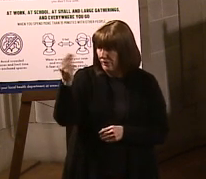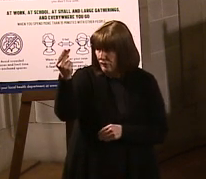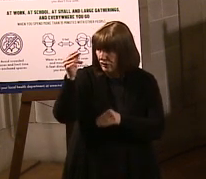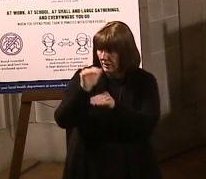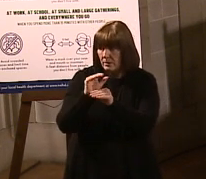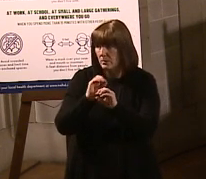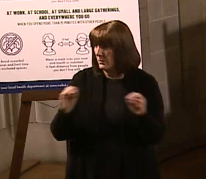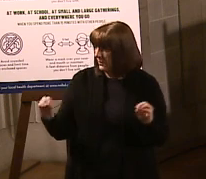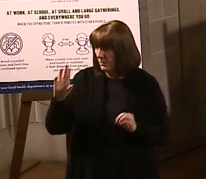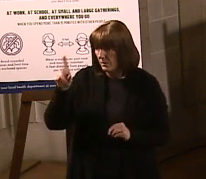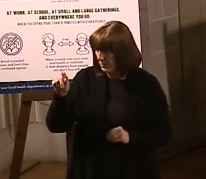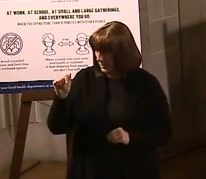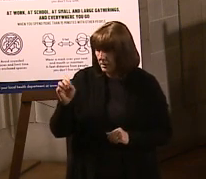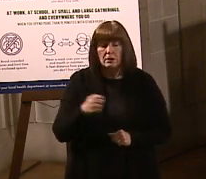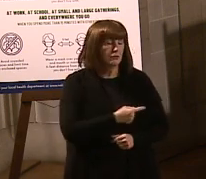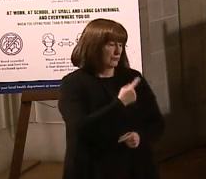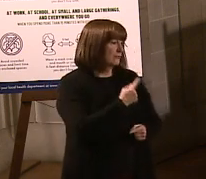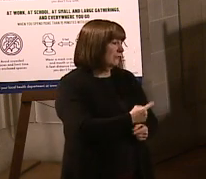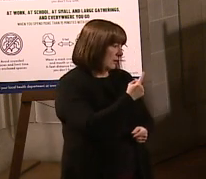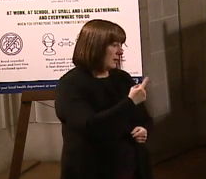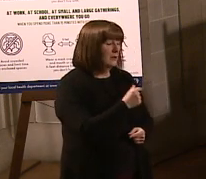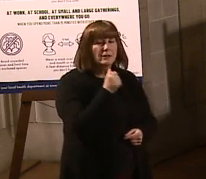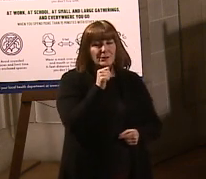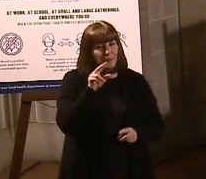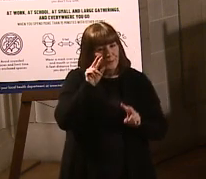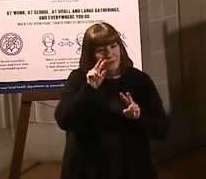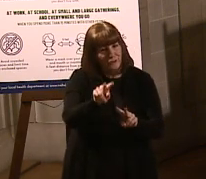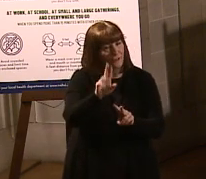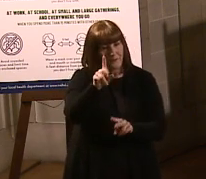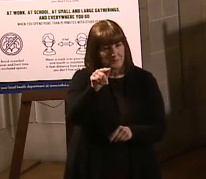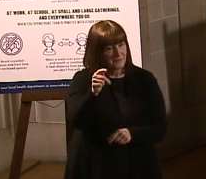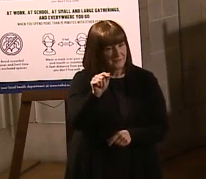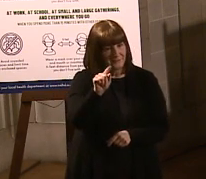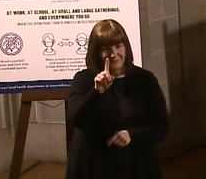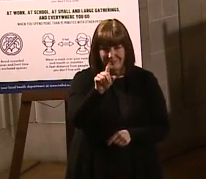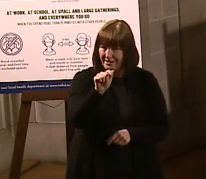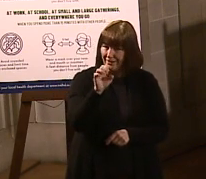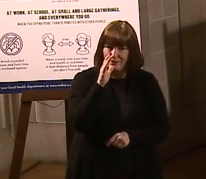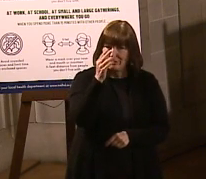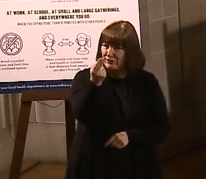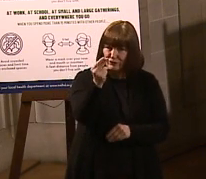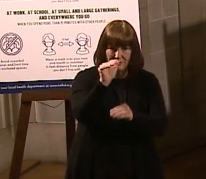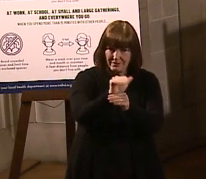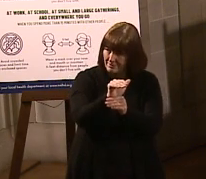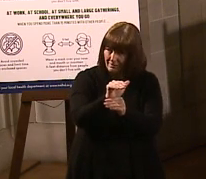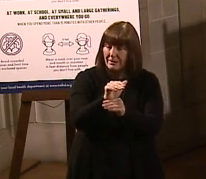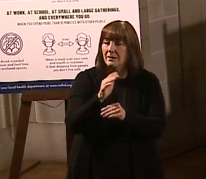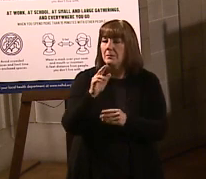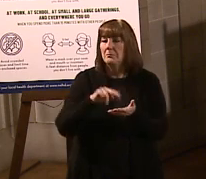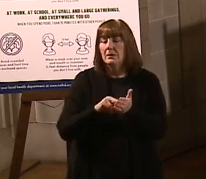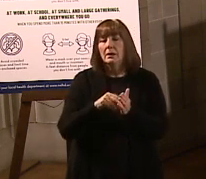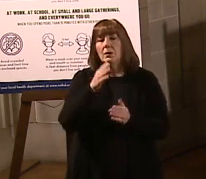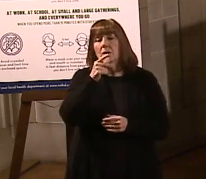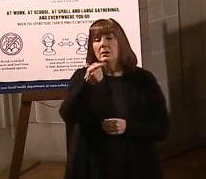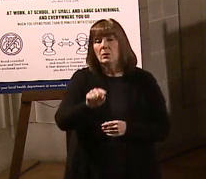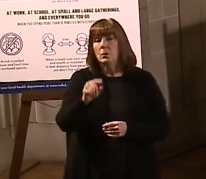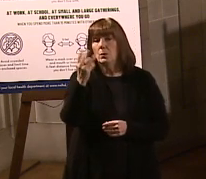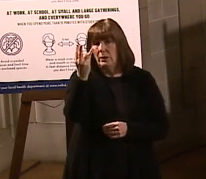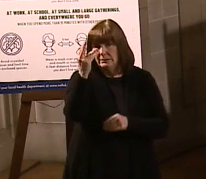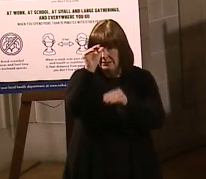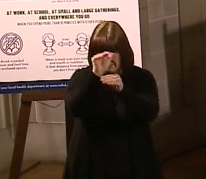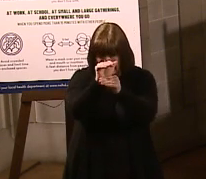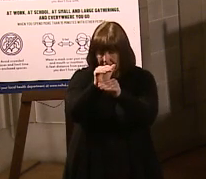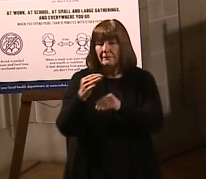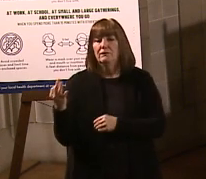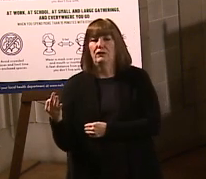update. So don't look for an update Thursday night. It would occur. It's the last update. Then next week will be Wednesday night and then again Friday morning.